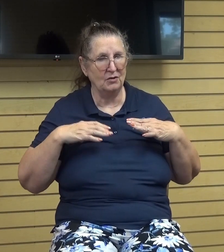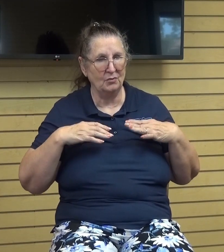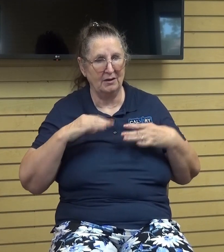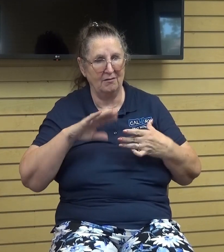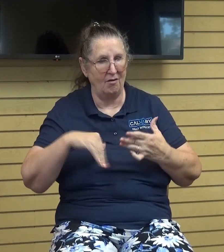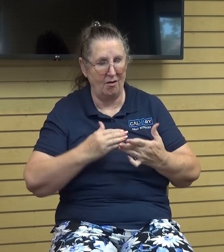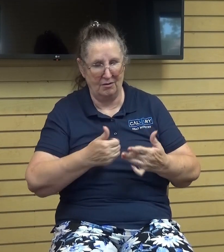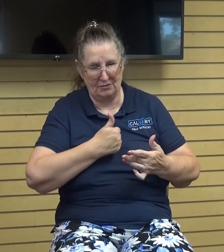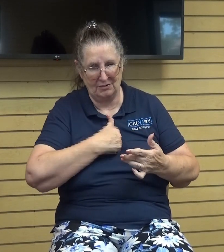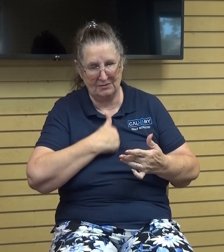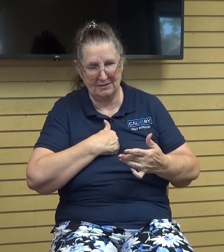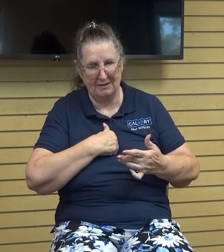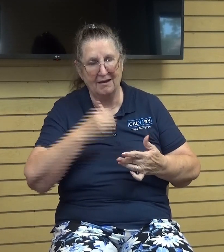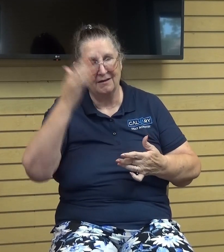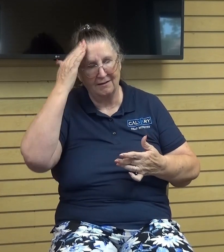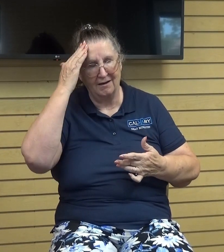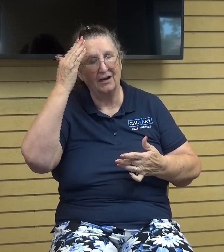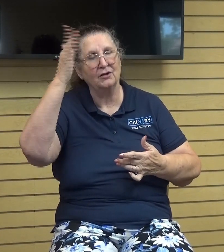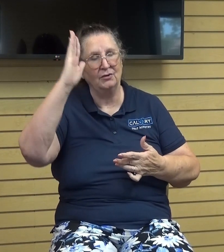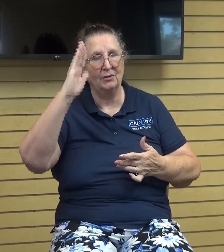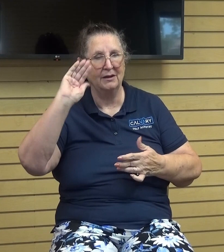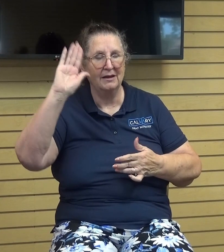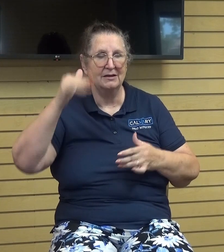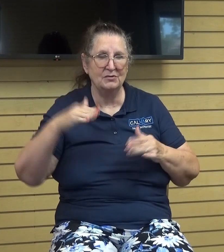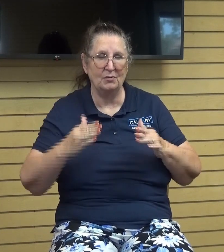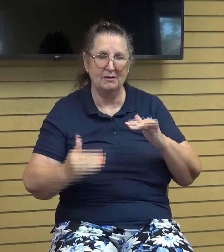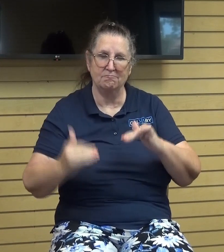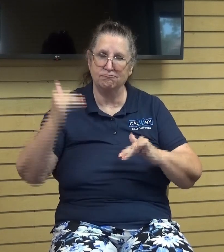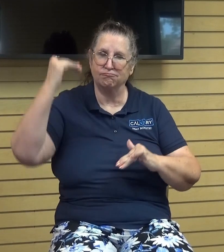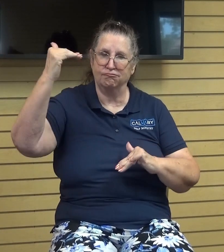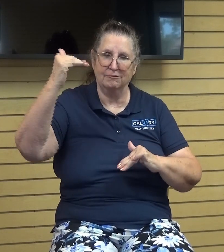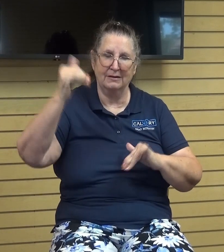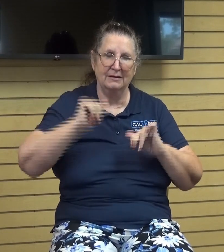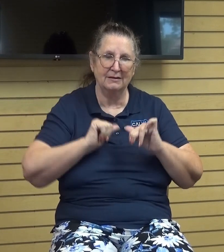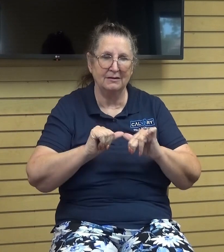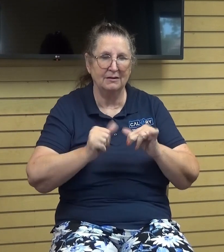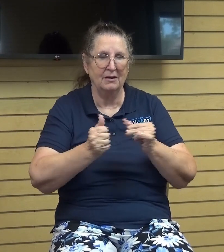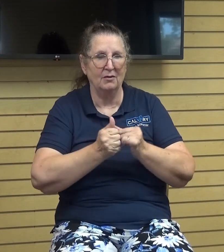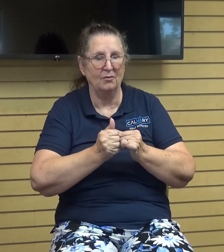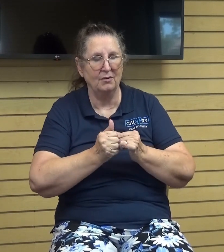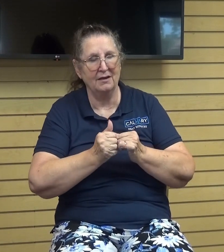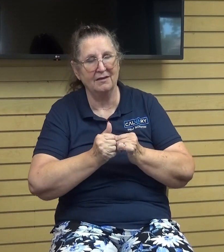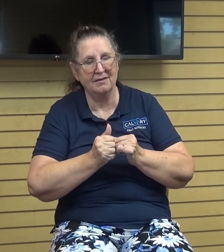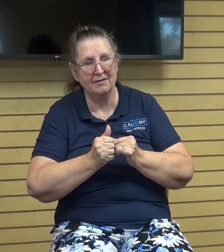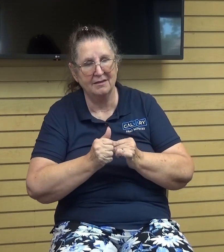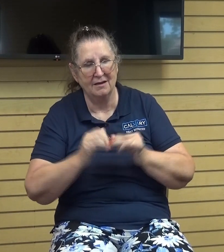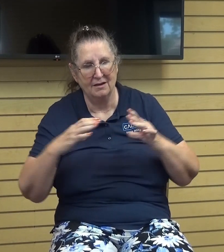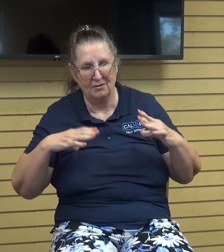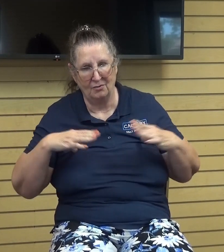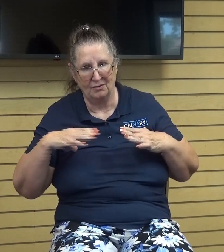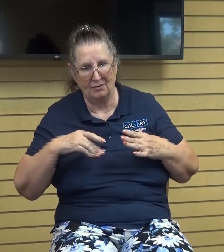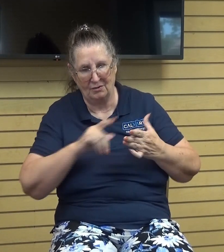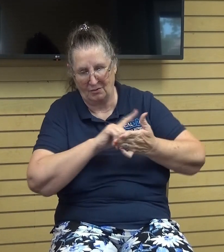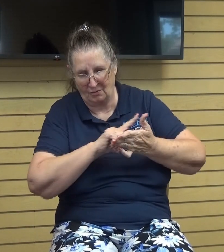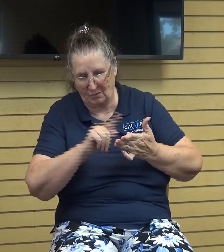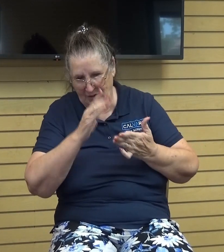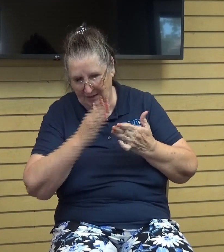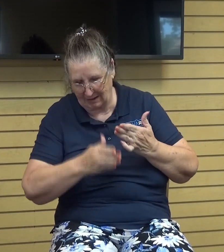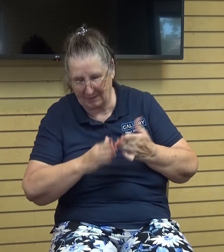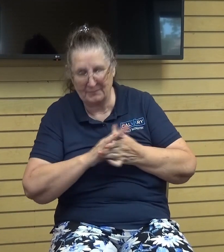weren't his thoughts his ways were higher than ours we got to continue with the with the um whole weekend and it was such a